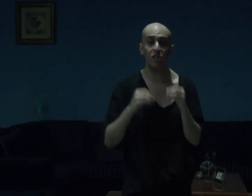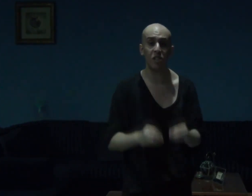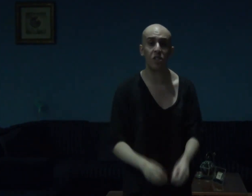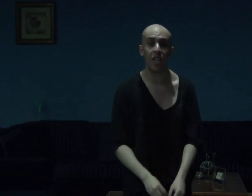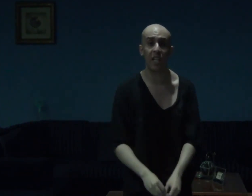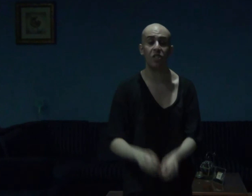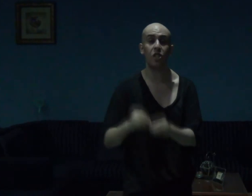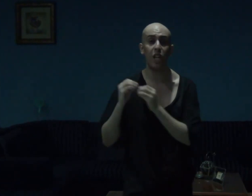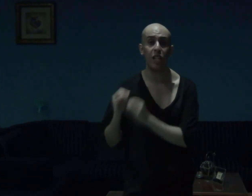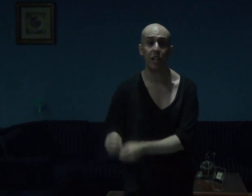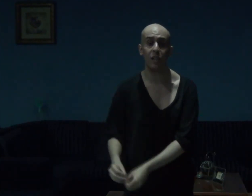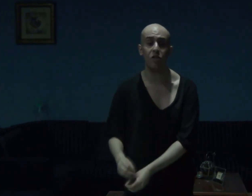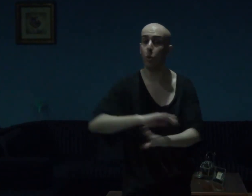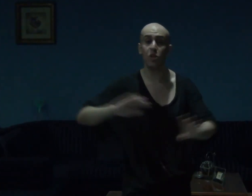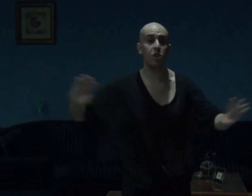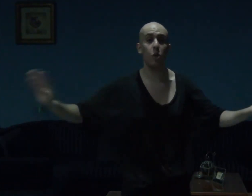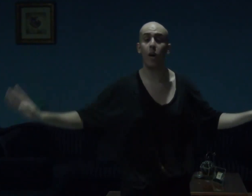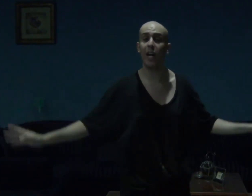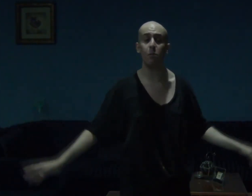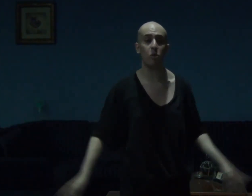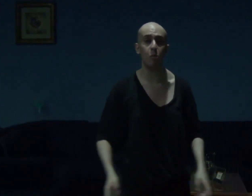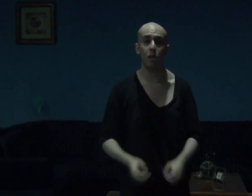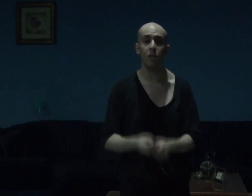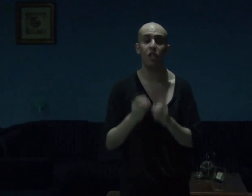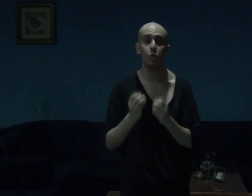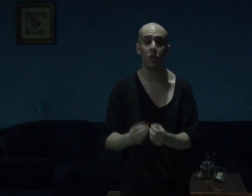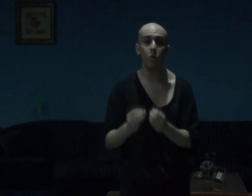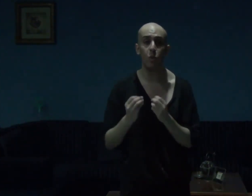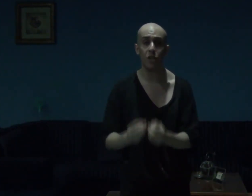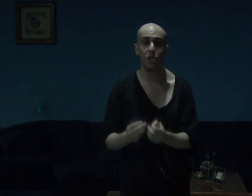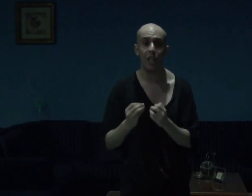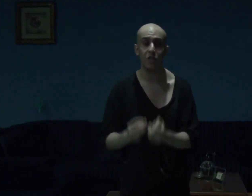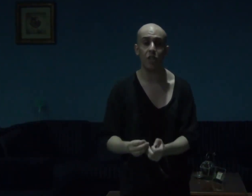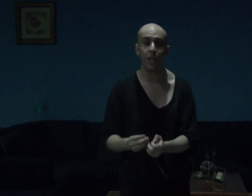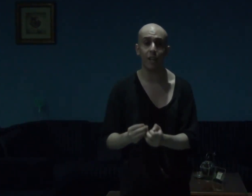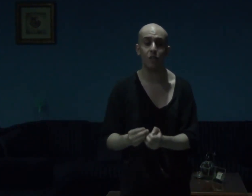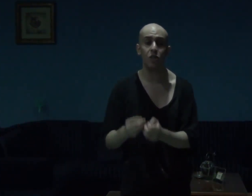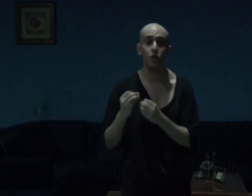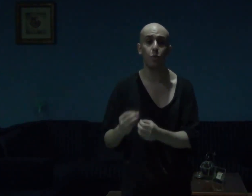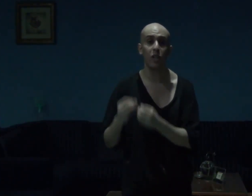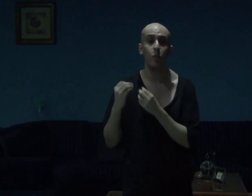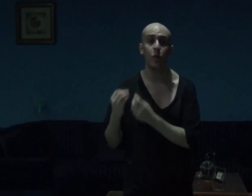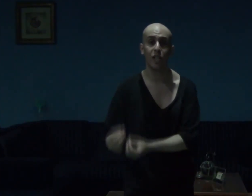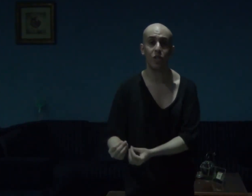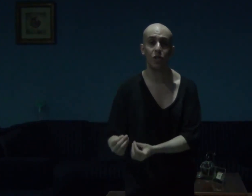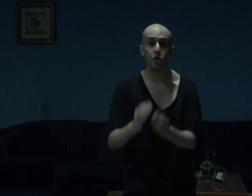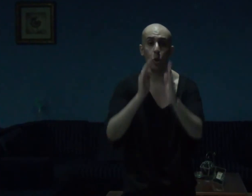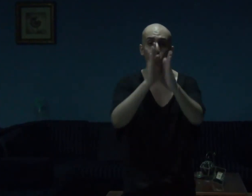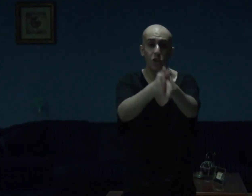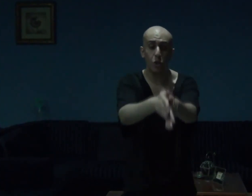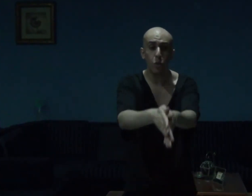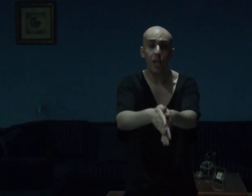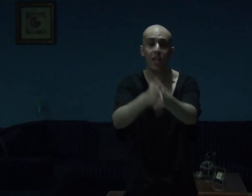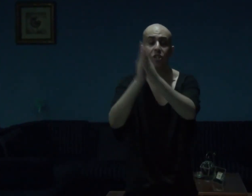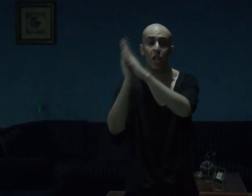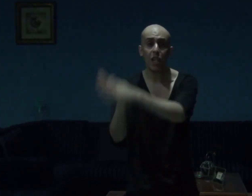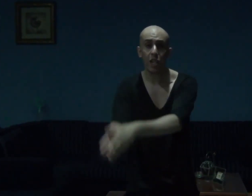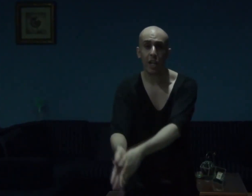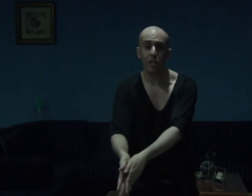and this, guys and gals, was so admirable, it really was, guys and gals, it really was, so, what you guys, and gals,